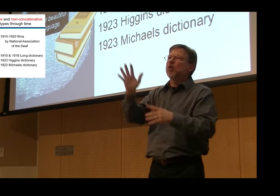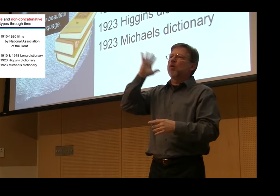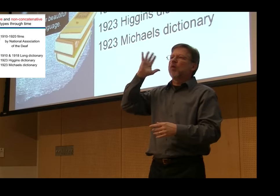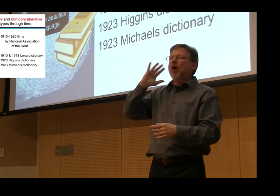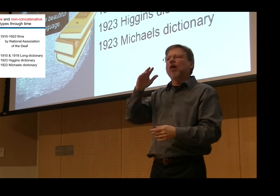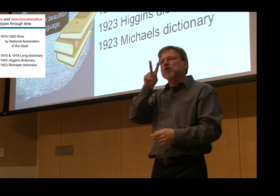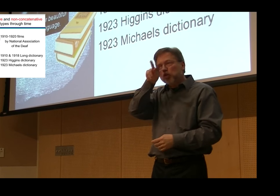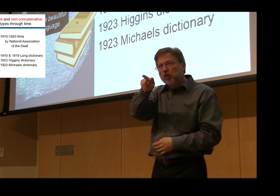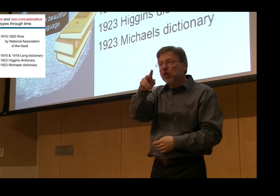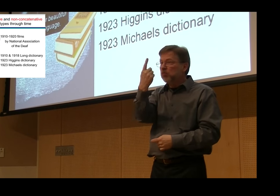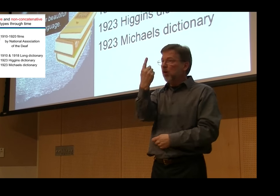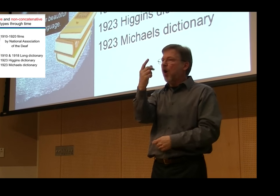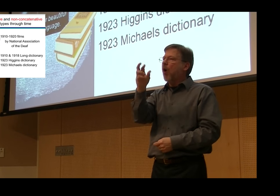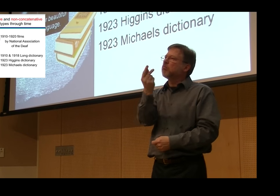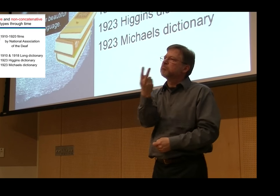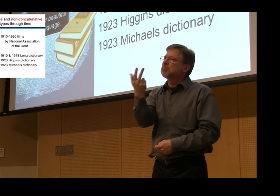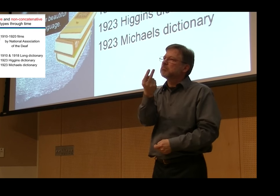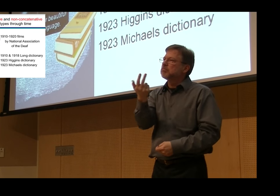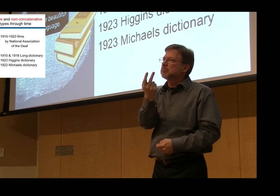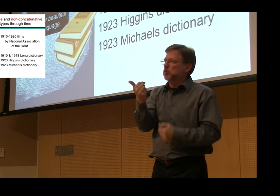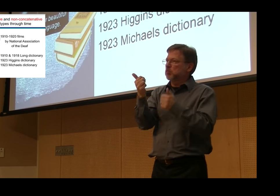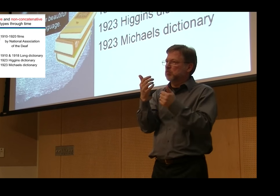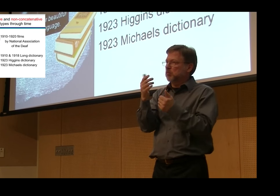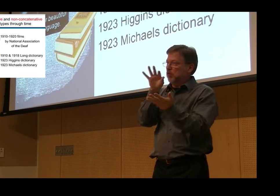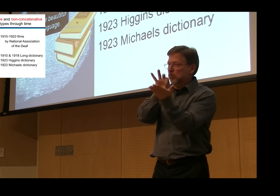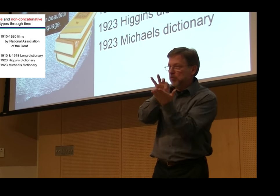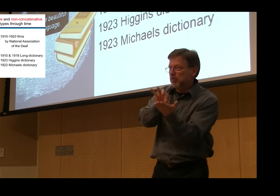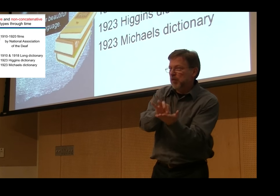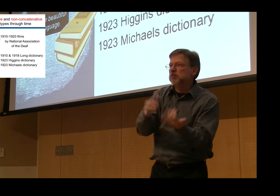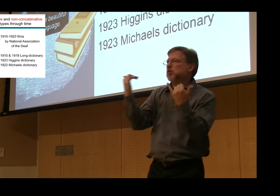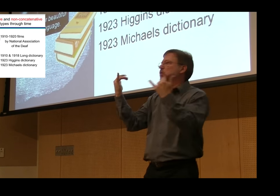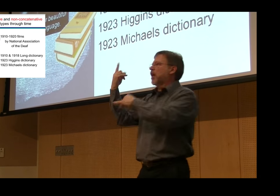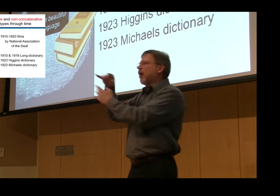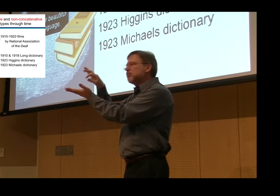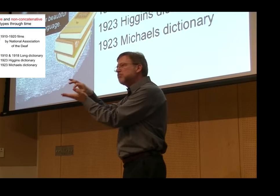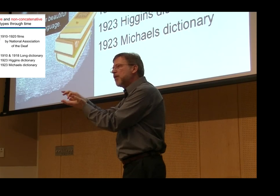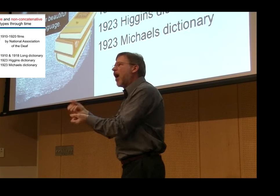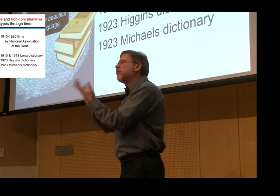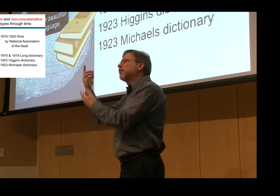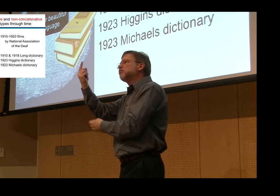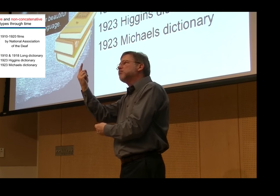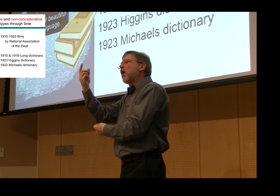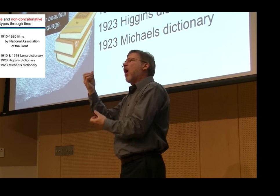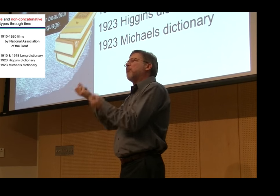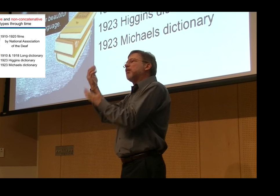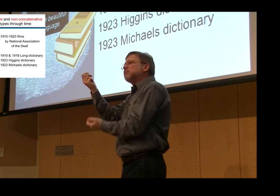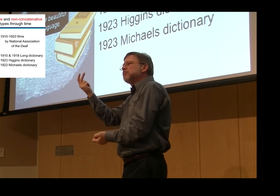If we look at how words were organized historically and